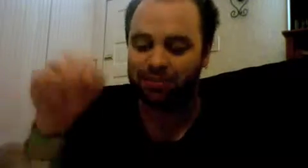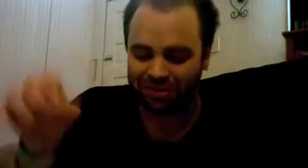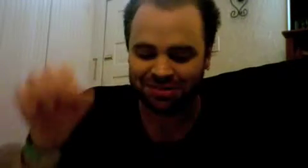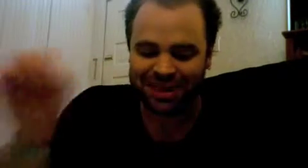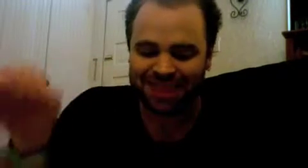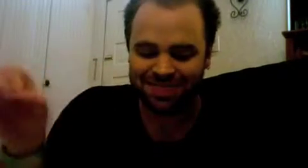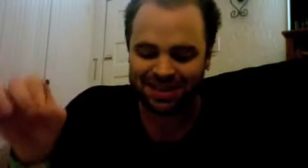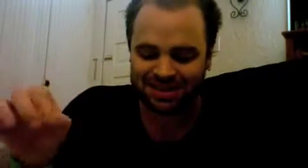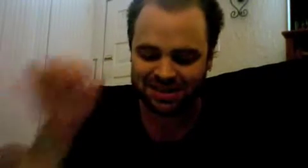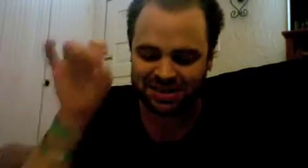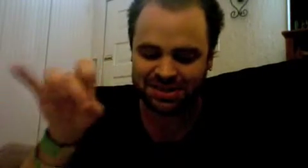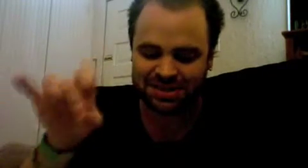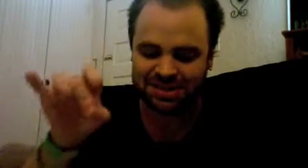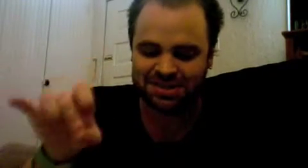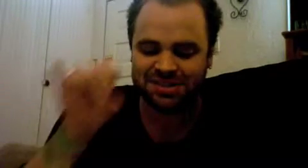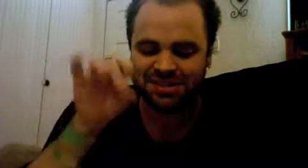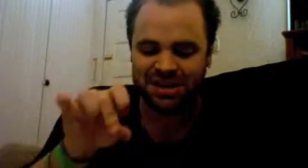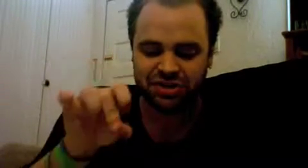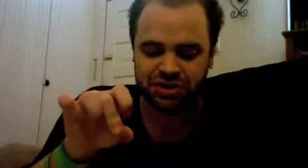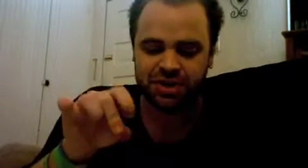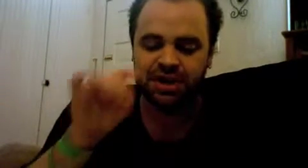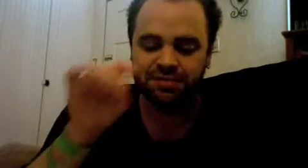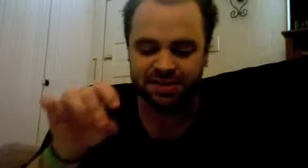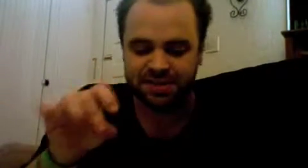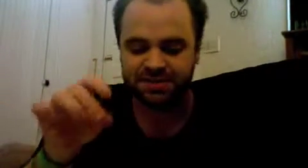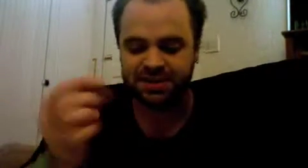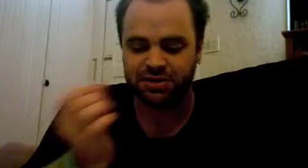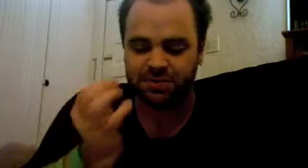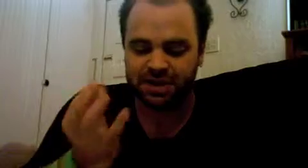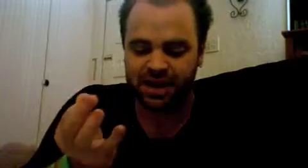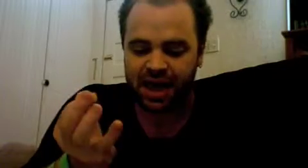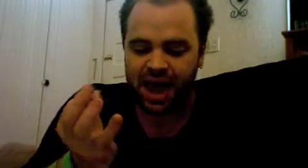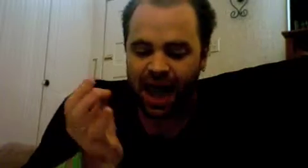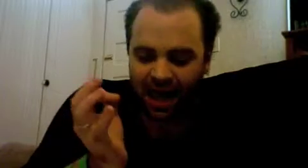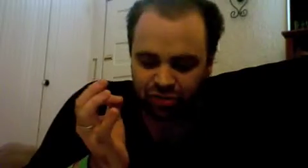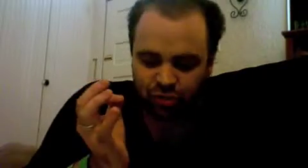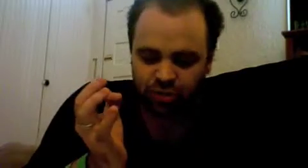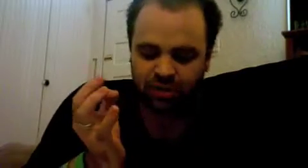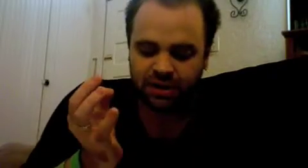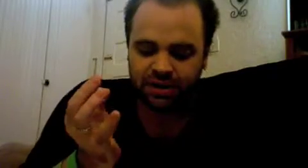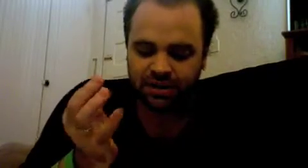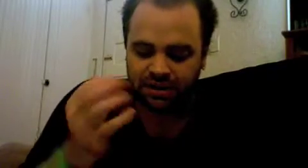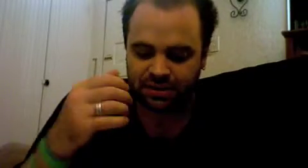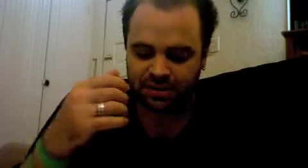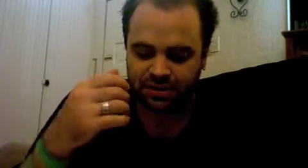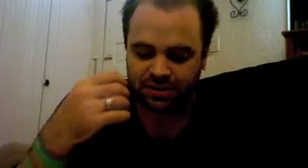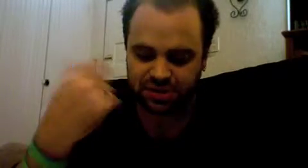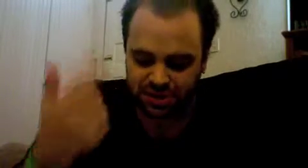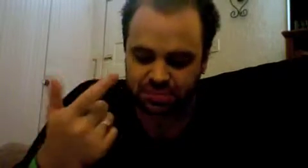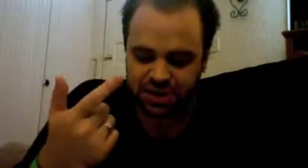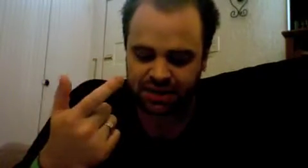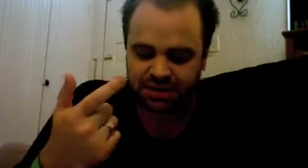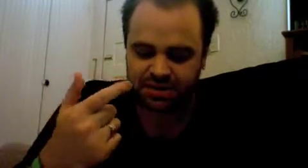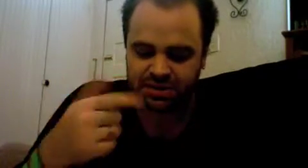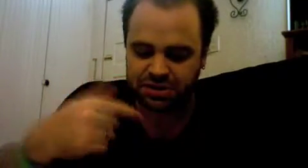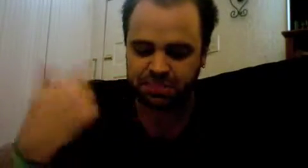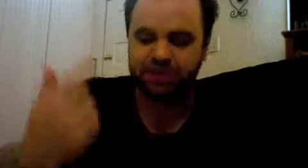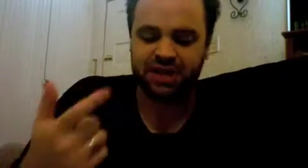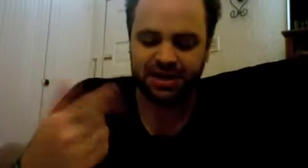in this consists its nature vis-a-vis to be actual subject the spontaneous